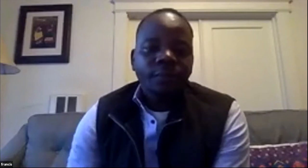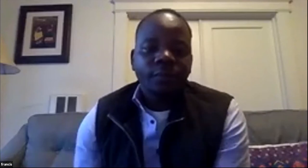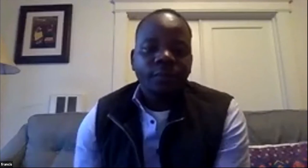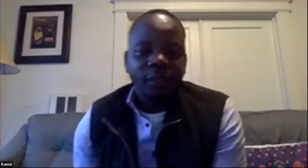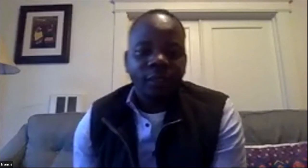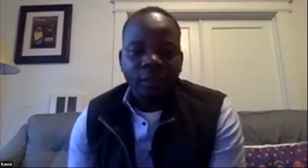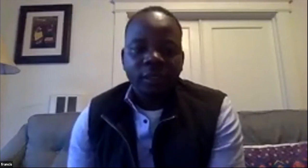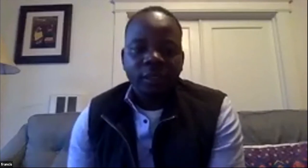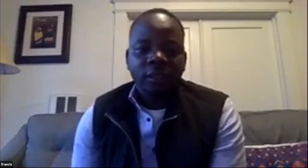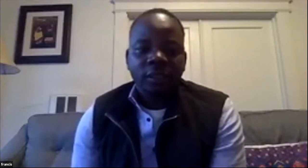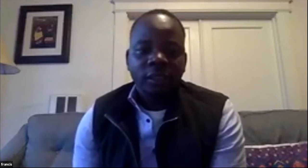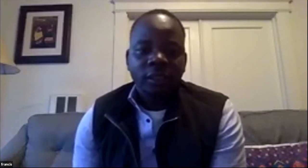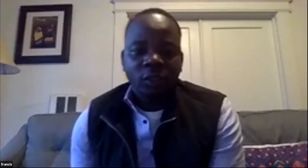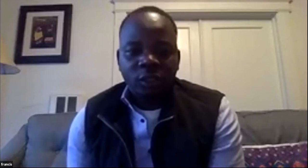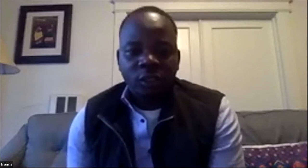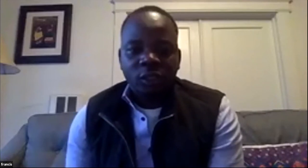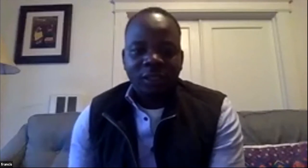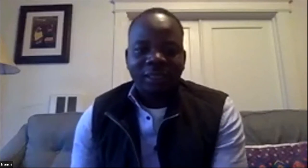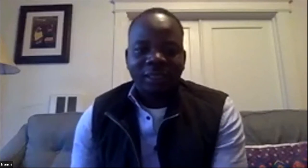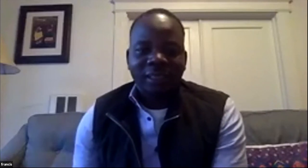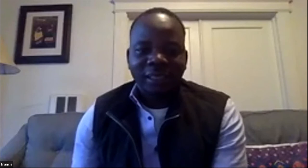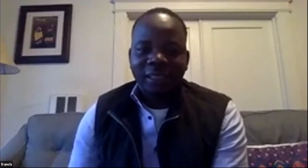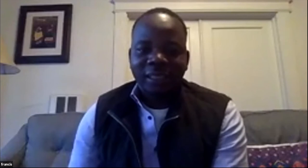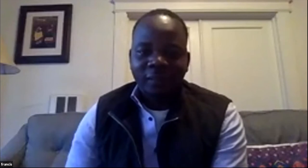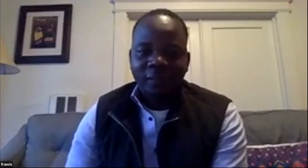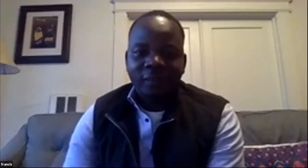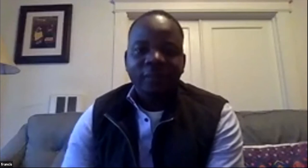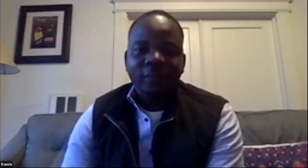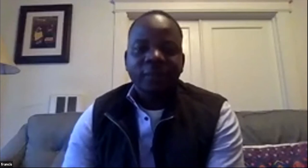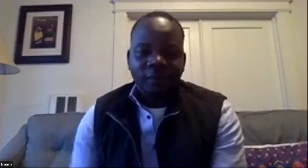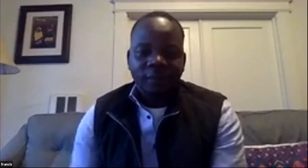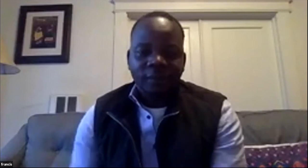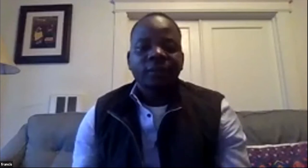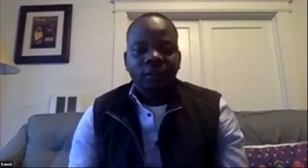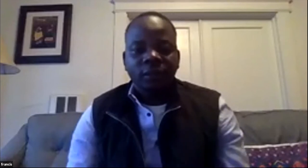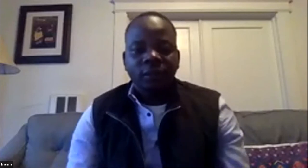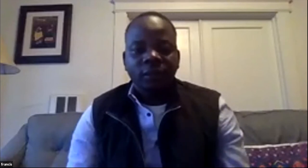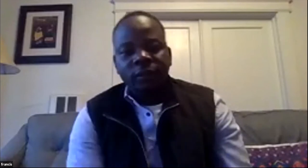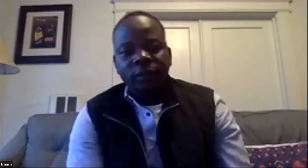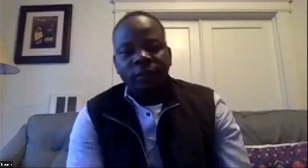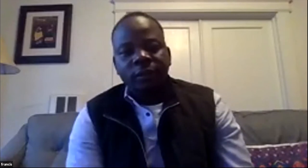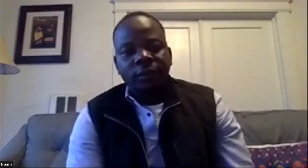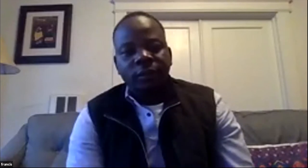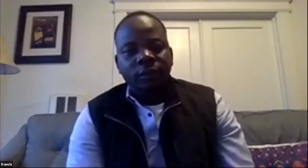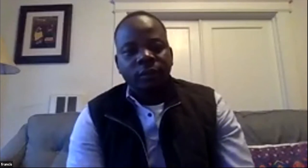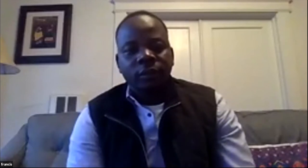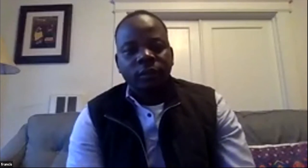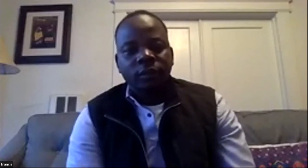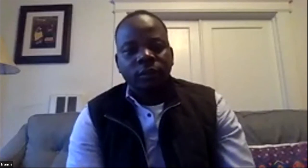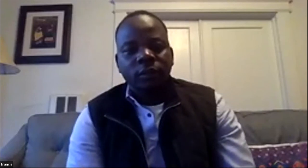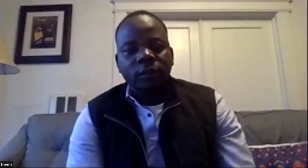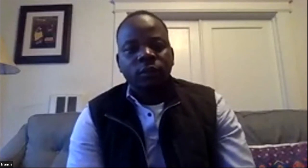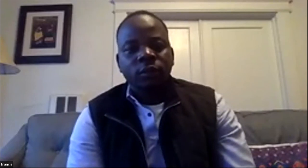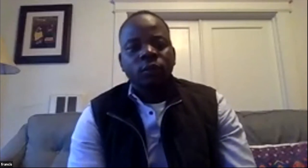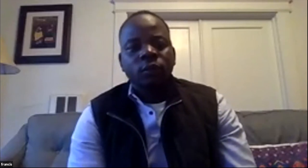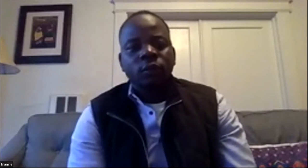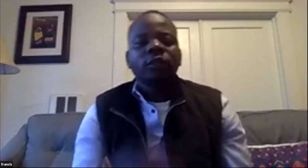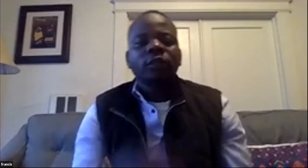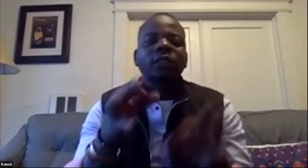work in silicon valley in different in the tech tech sector and he won like teacher